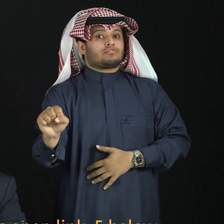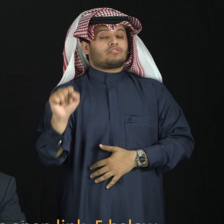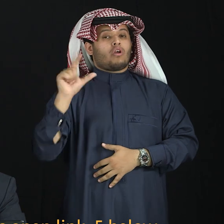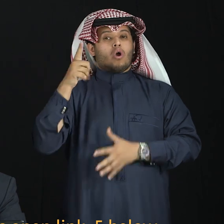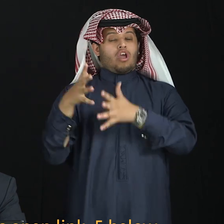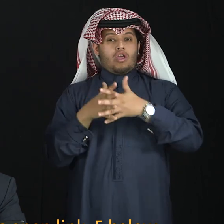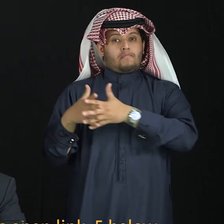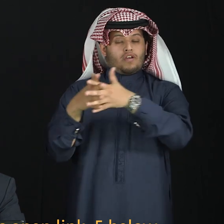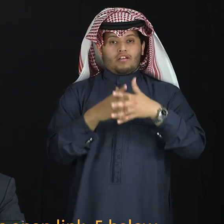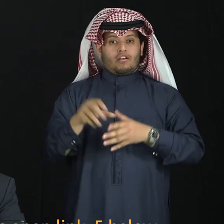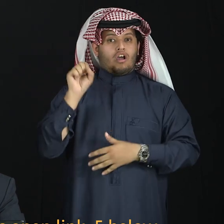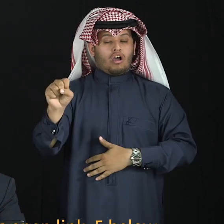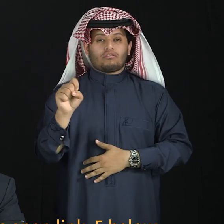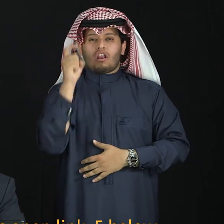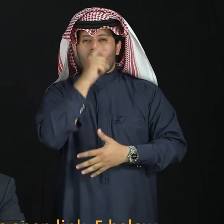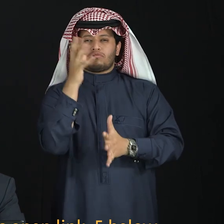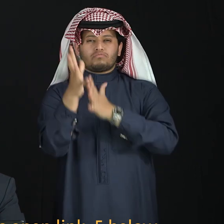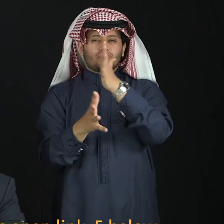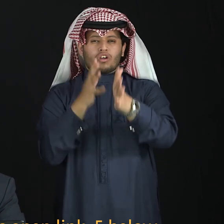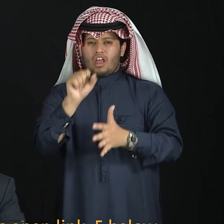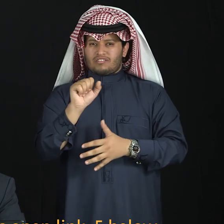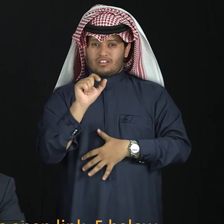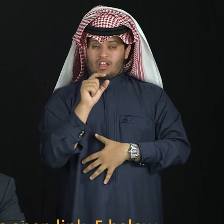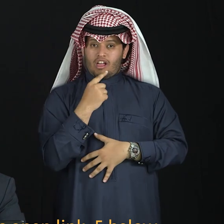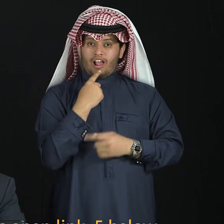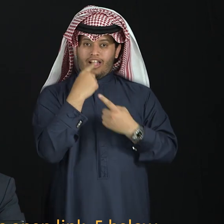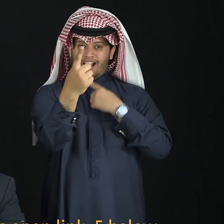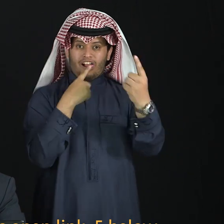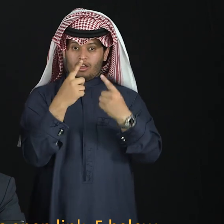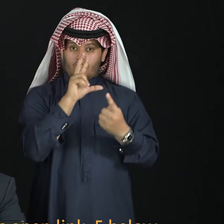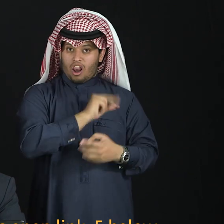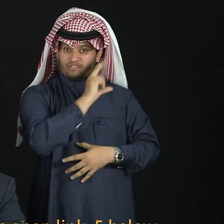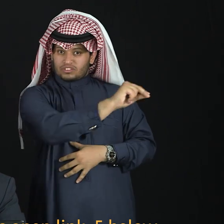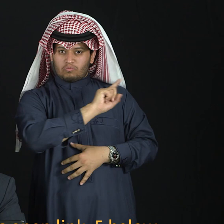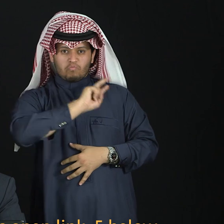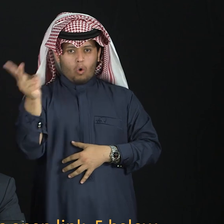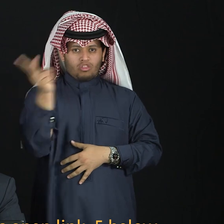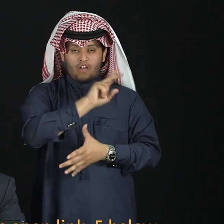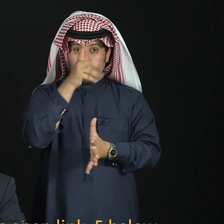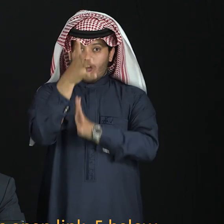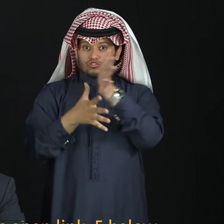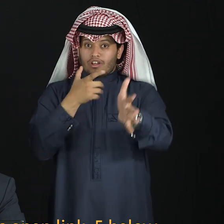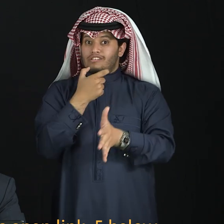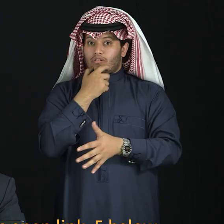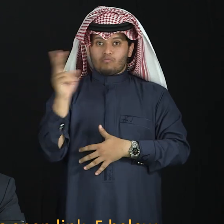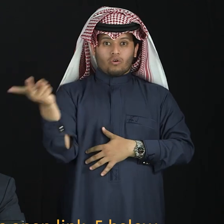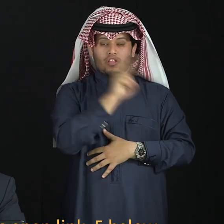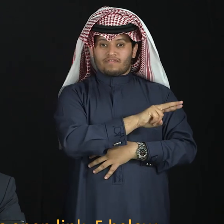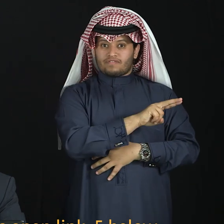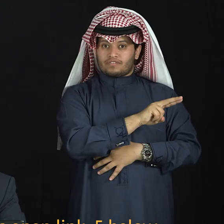because usually in English, we have adjective preceding the nouns, you see. Like when we say, for example, black, car.